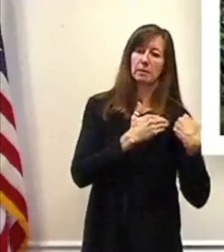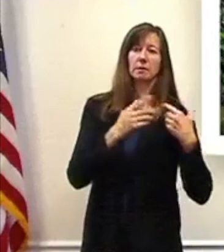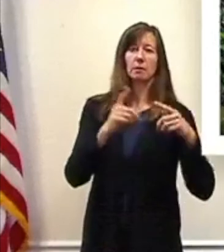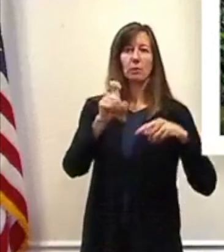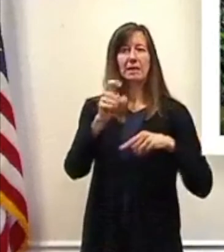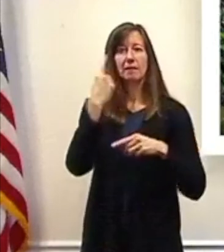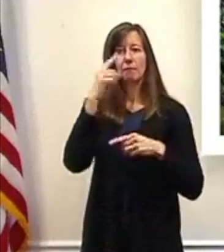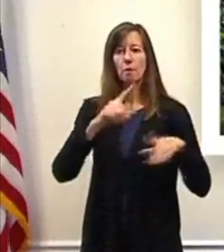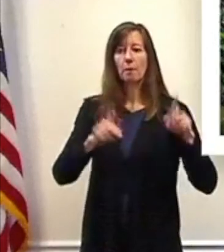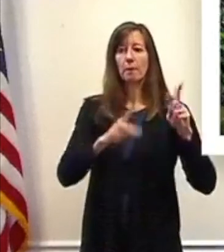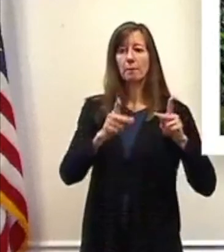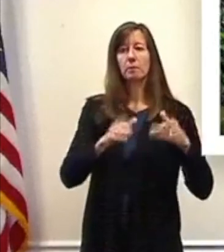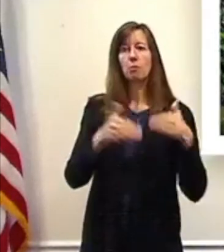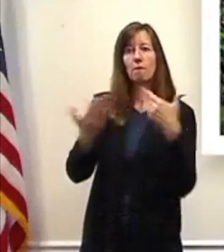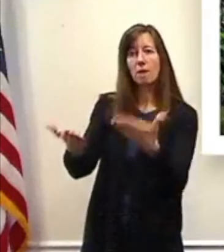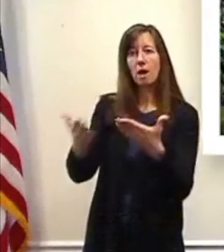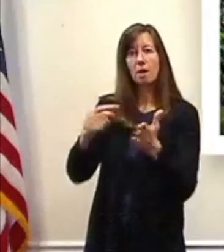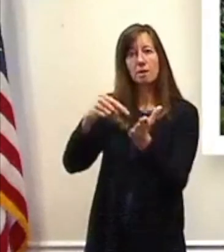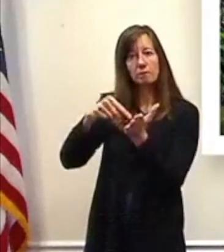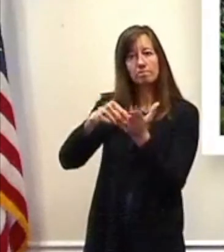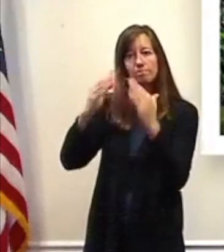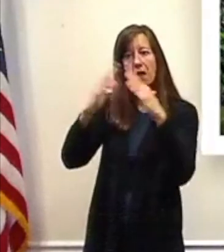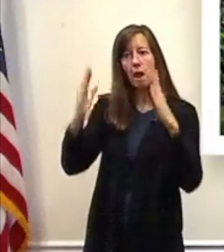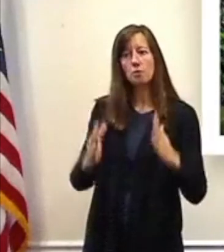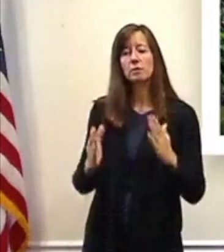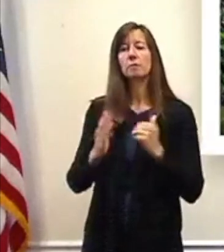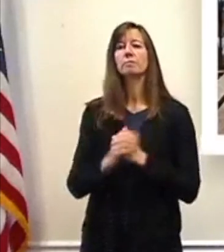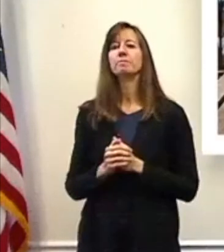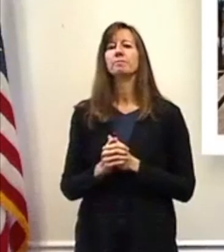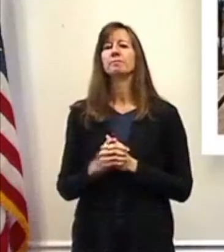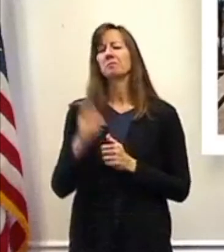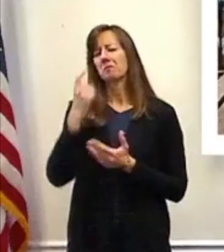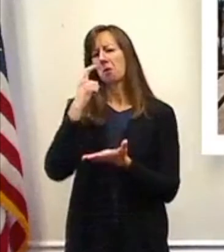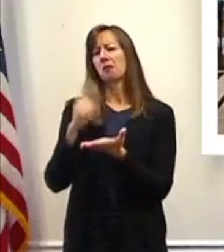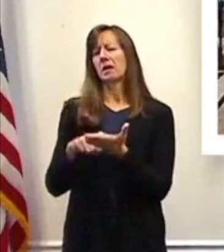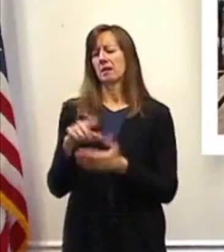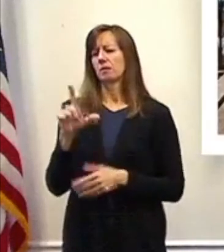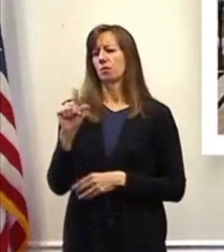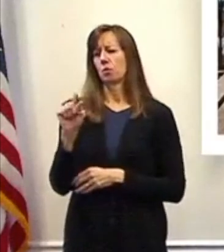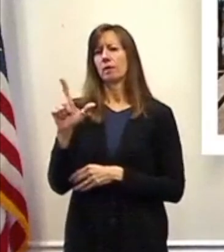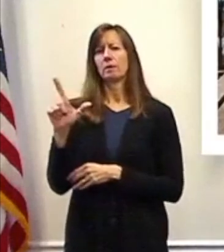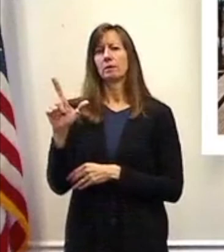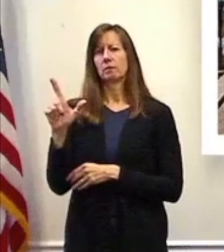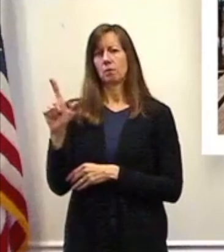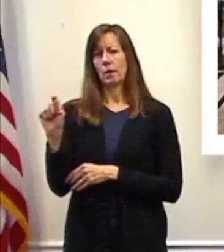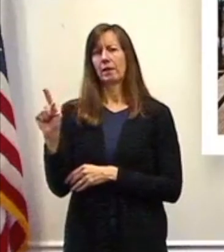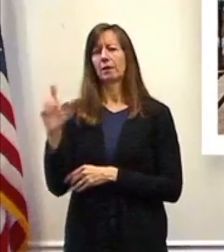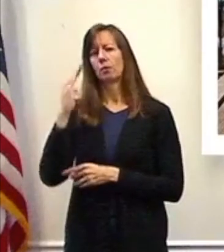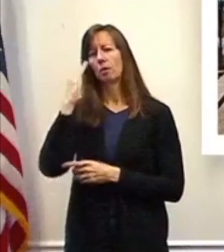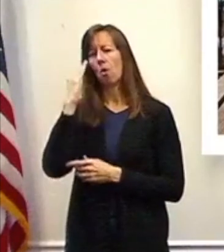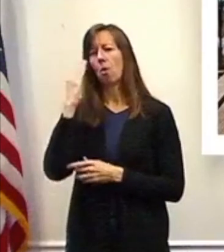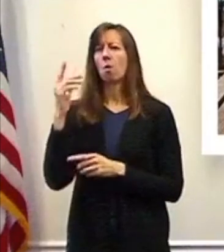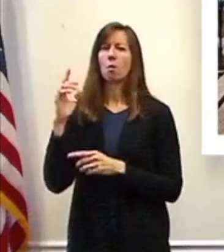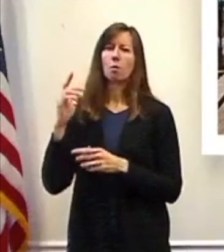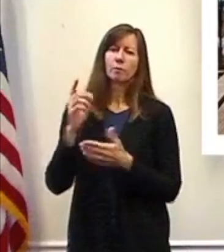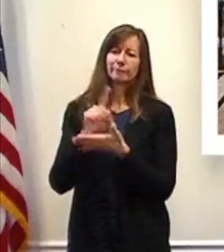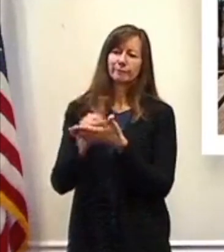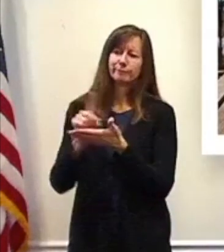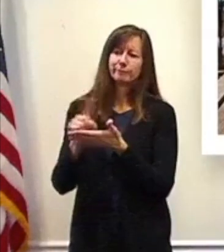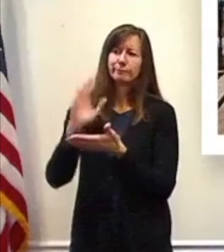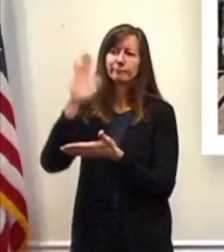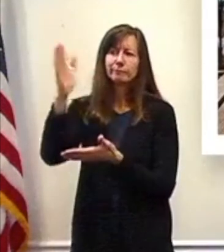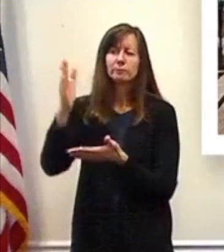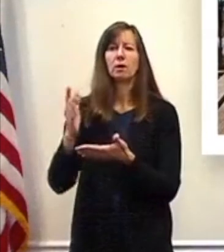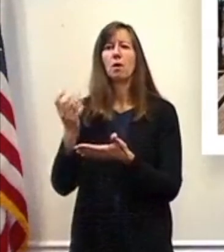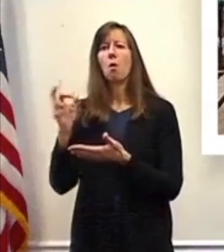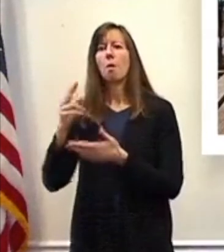housing options. Additionally, we recognize that 2020 and certainly the weeks and months and years ahead likely will never have been